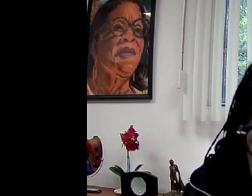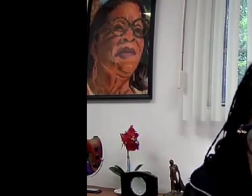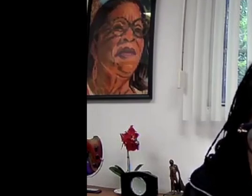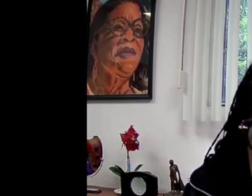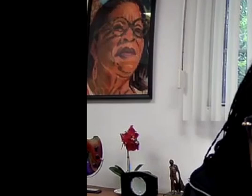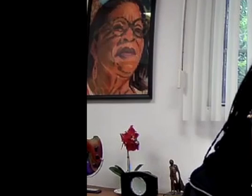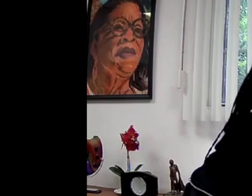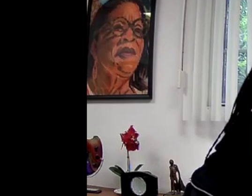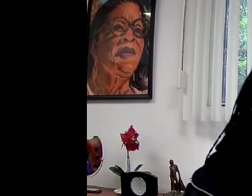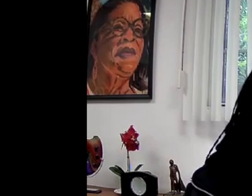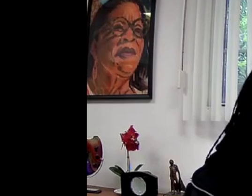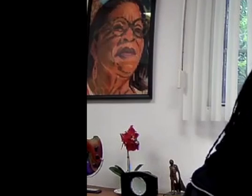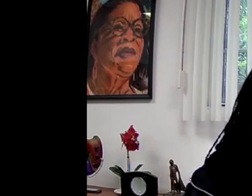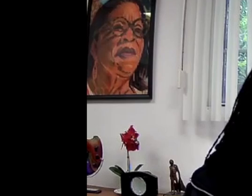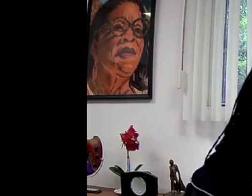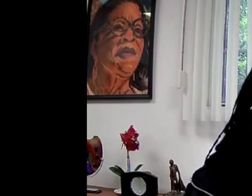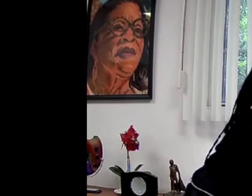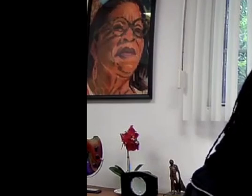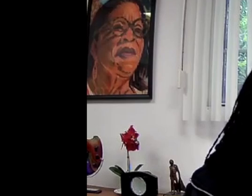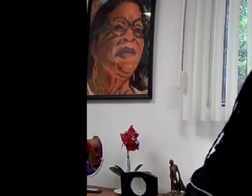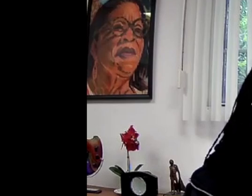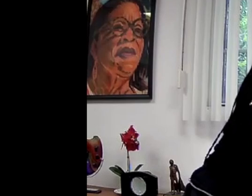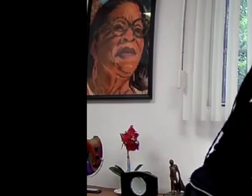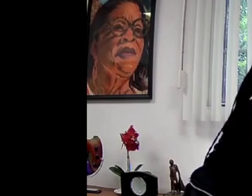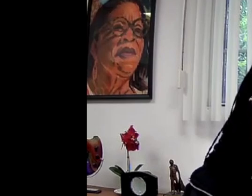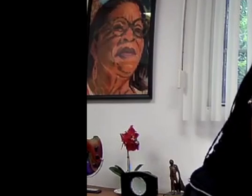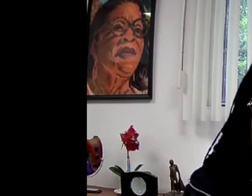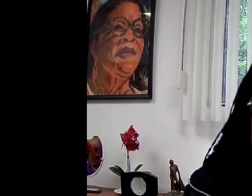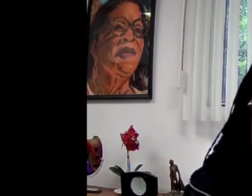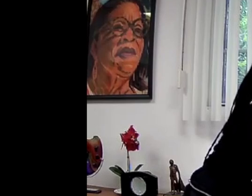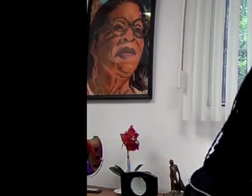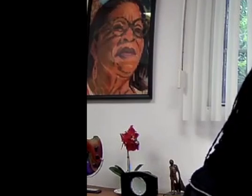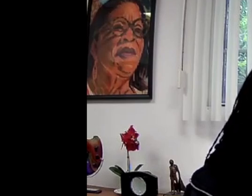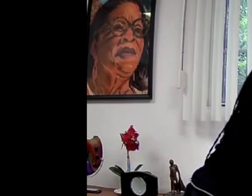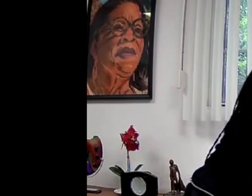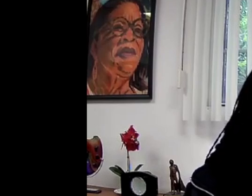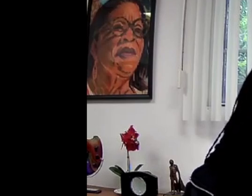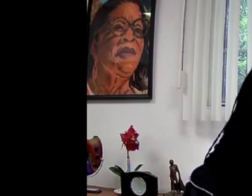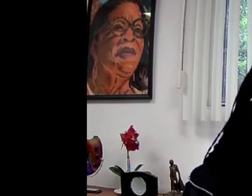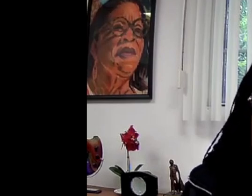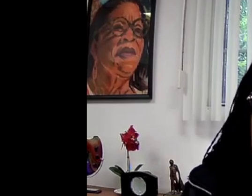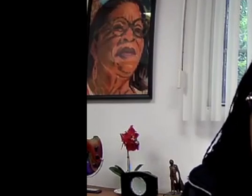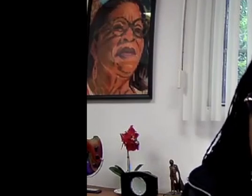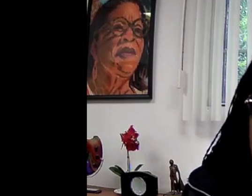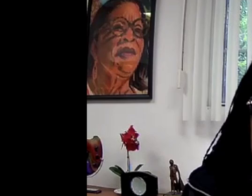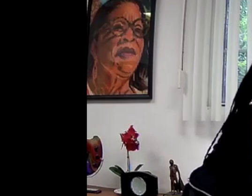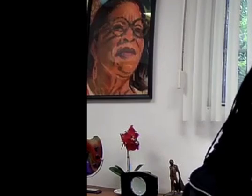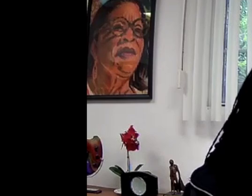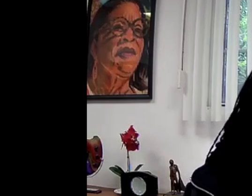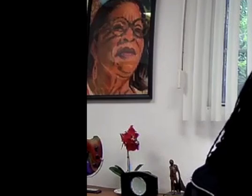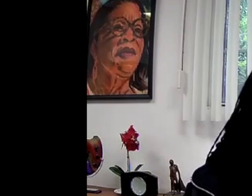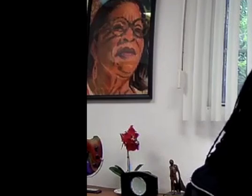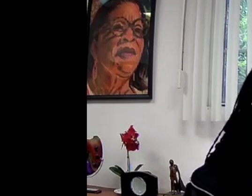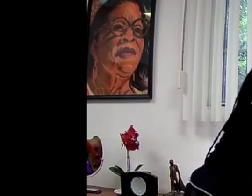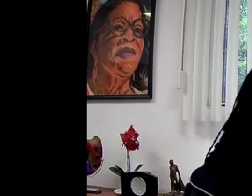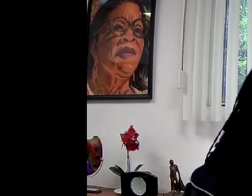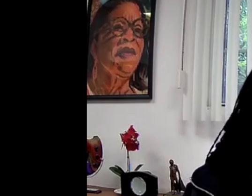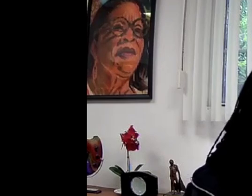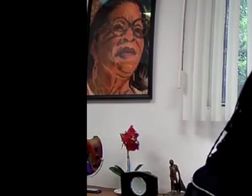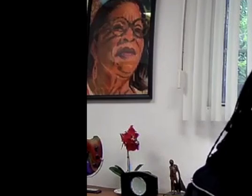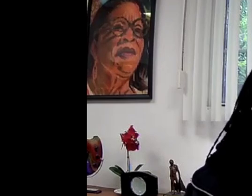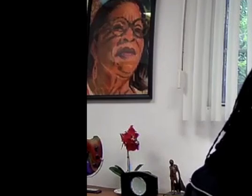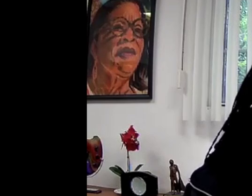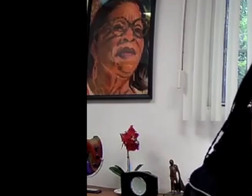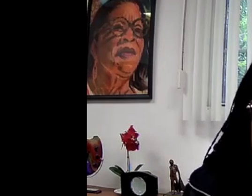And since they launched a war on drugs, the whole number